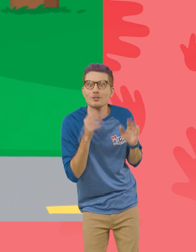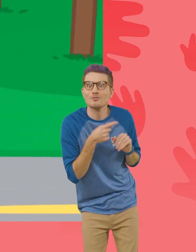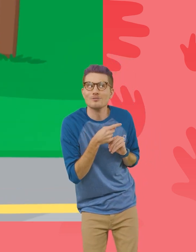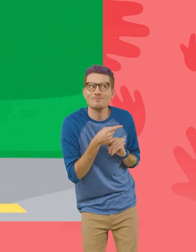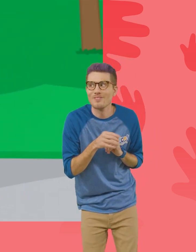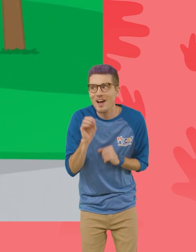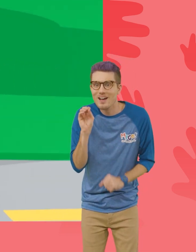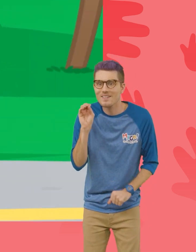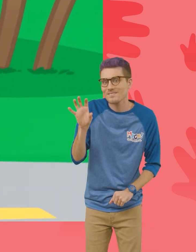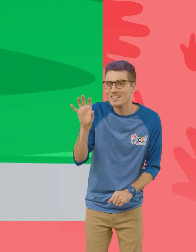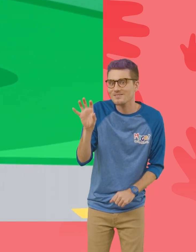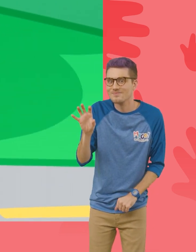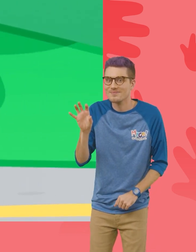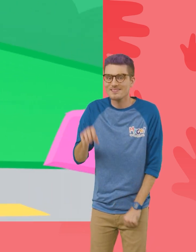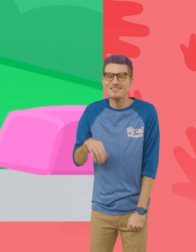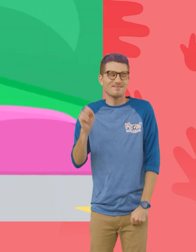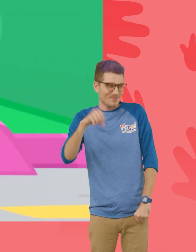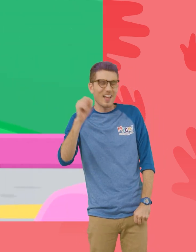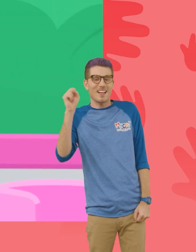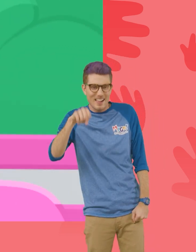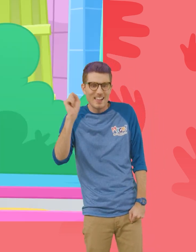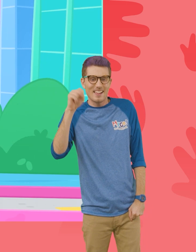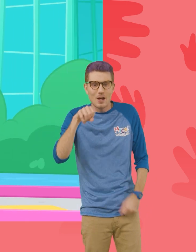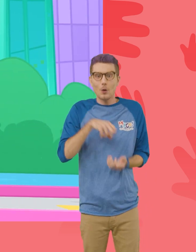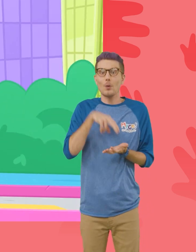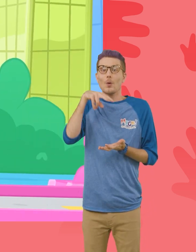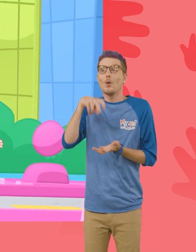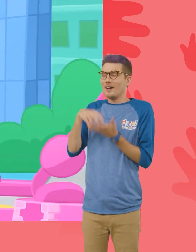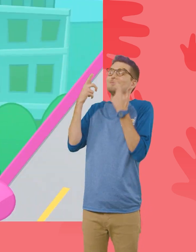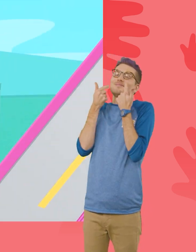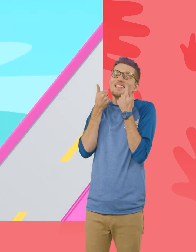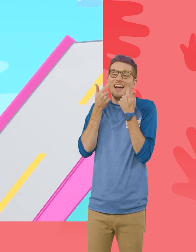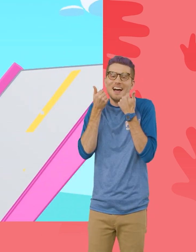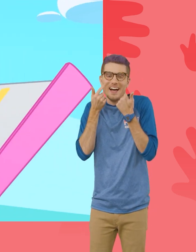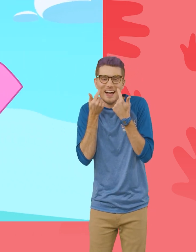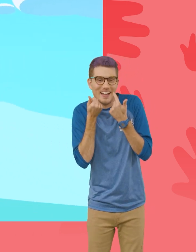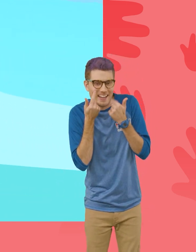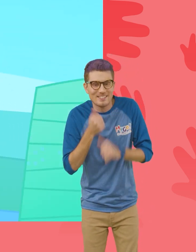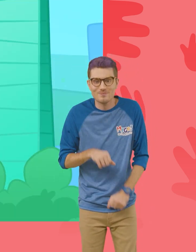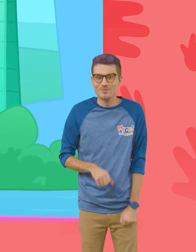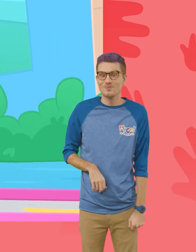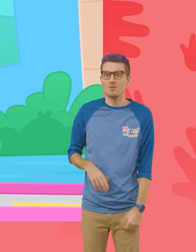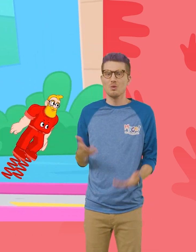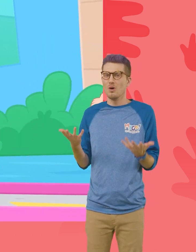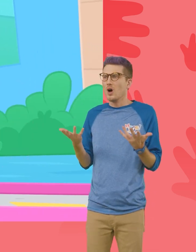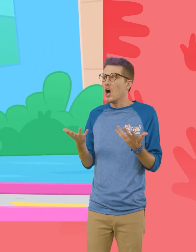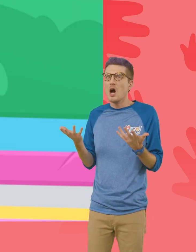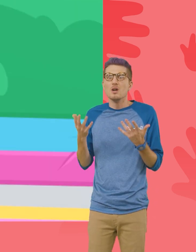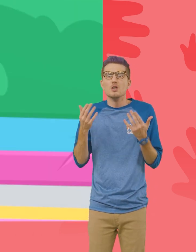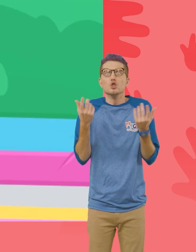We've lost them, Morphle. Morphle, Morphle, Morphle. What? Do something